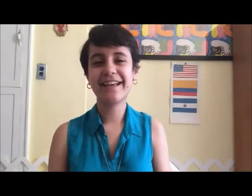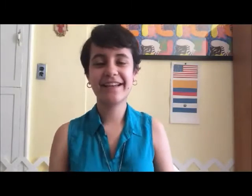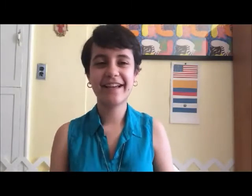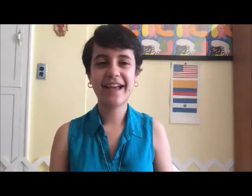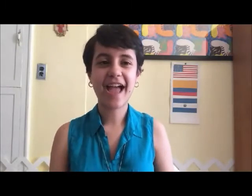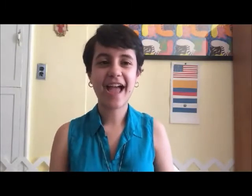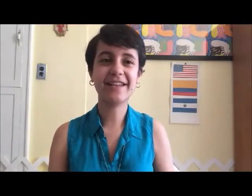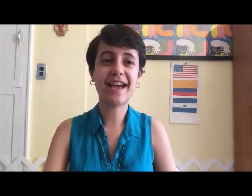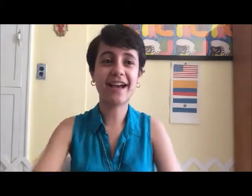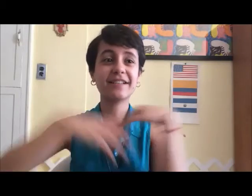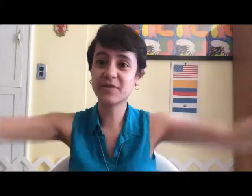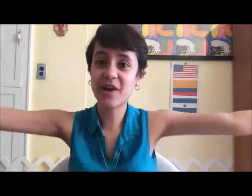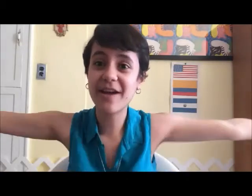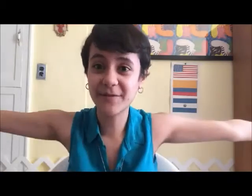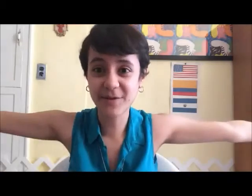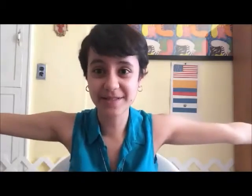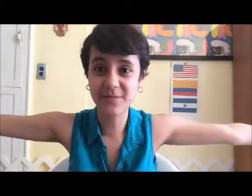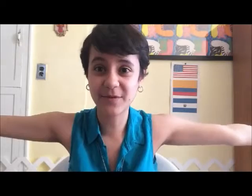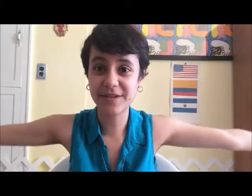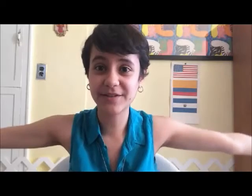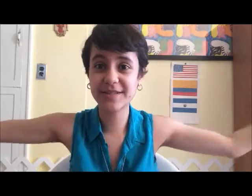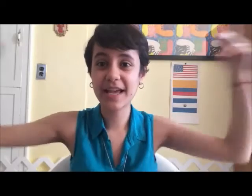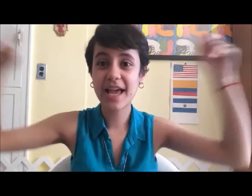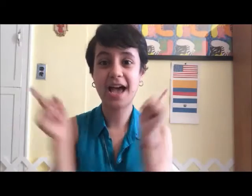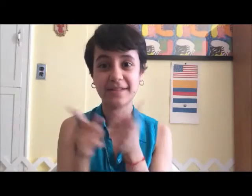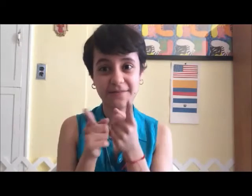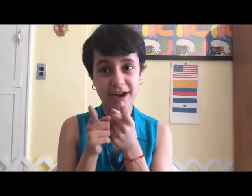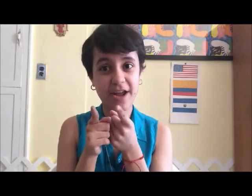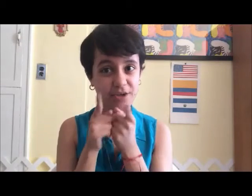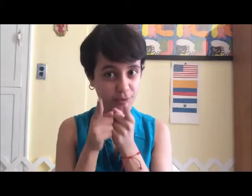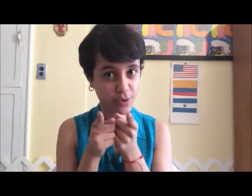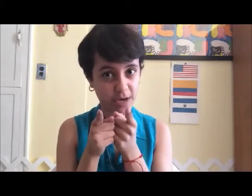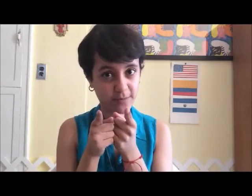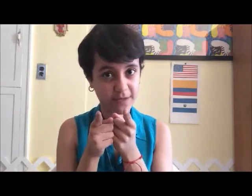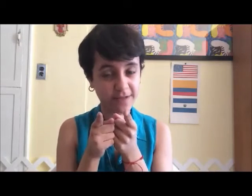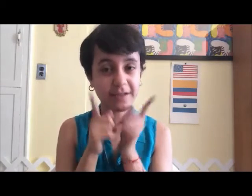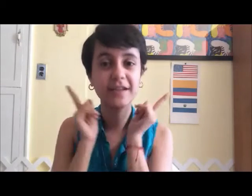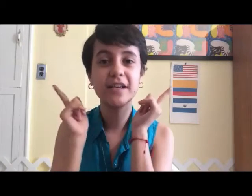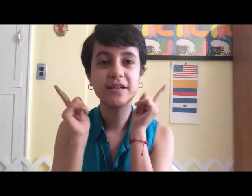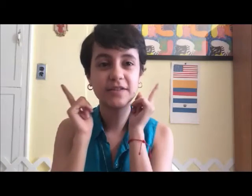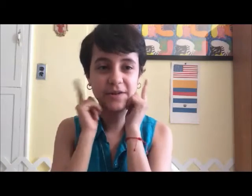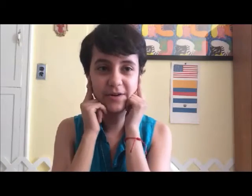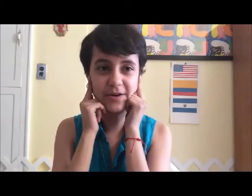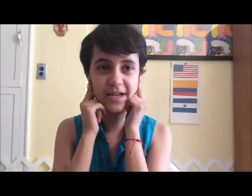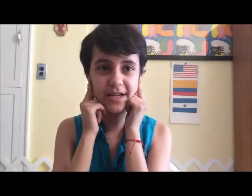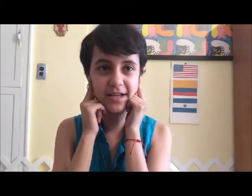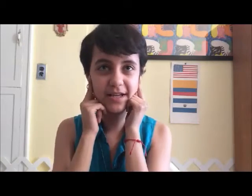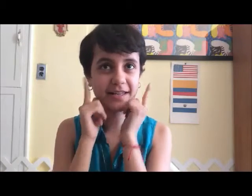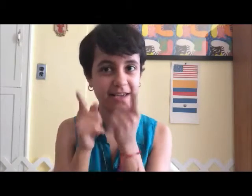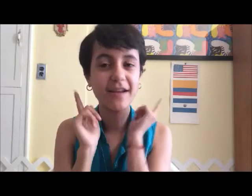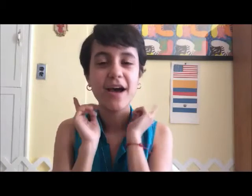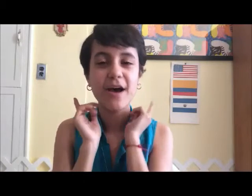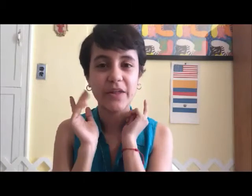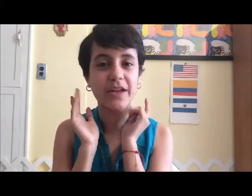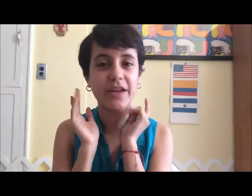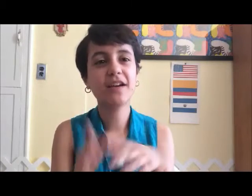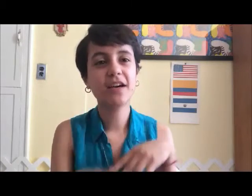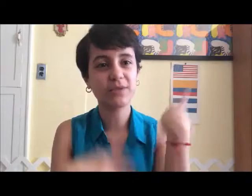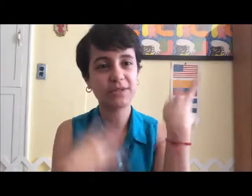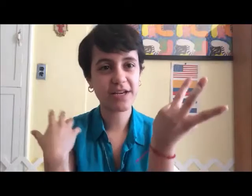thing. And yeah, subscribe if you want to see more videos. As of now I don't know when I'm leaving. So yeah, but then once I